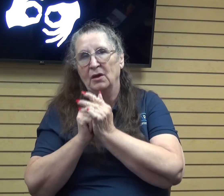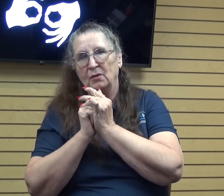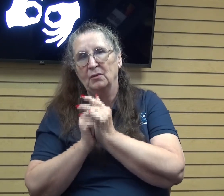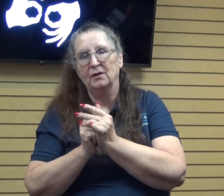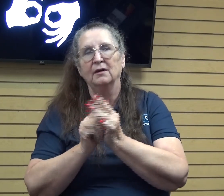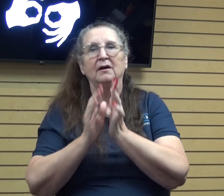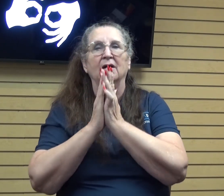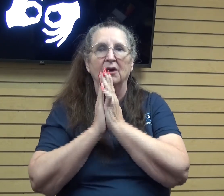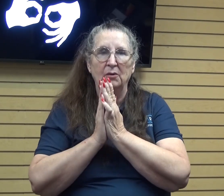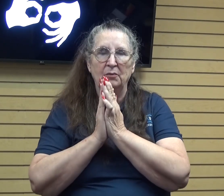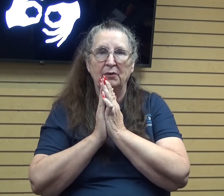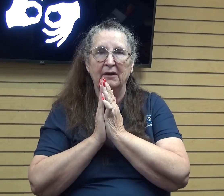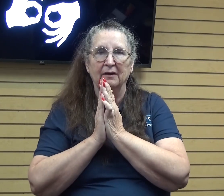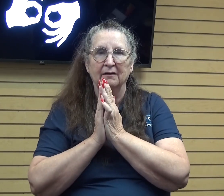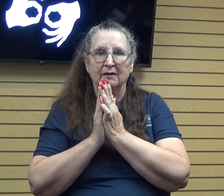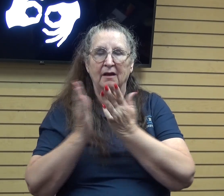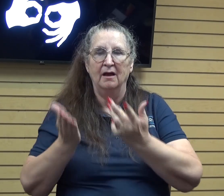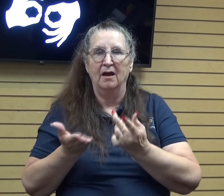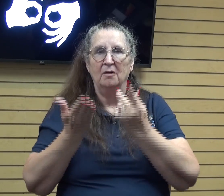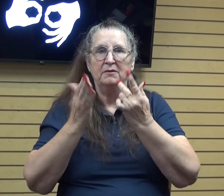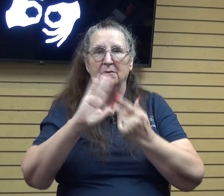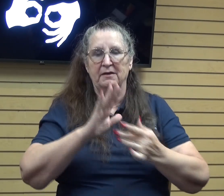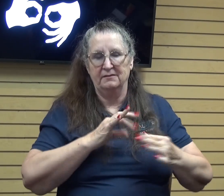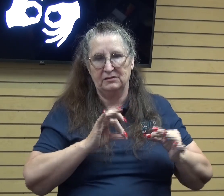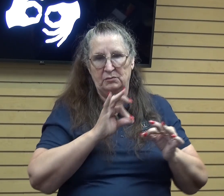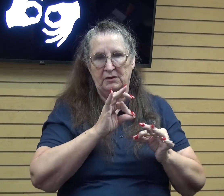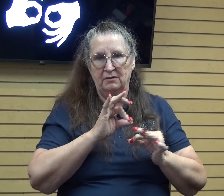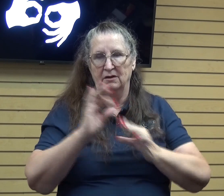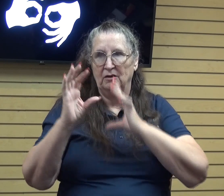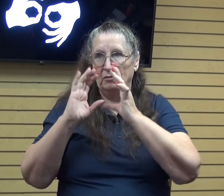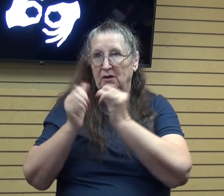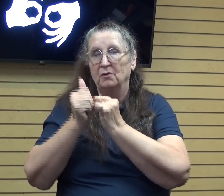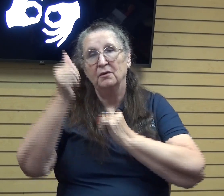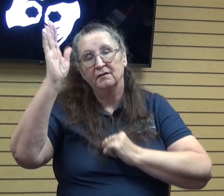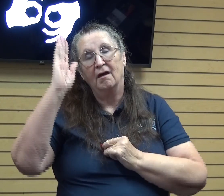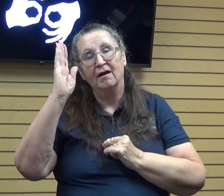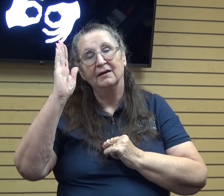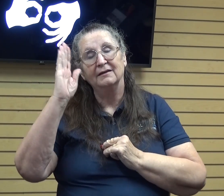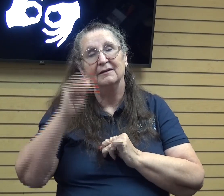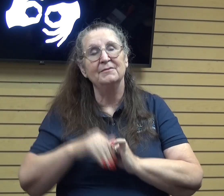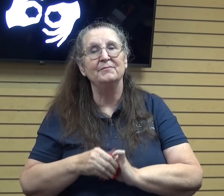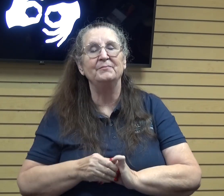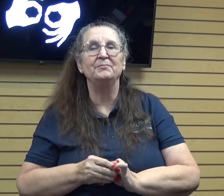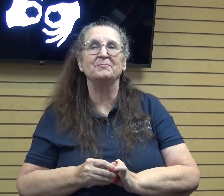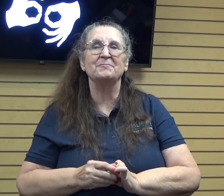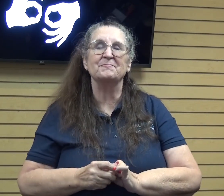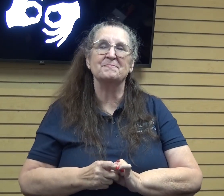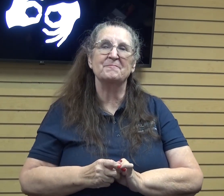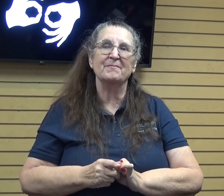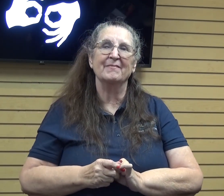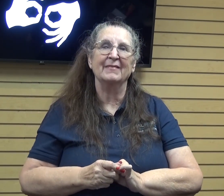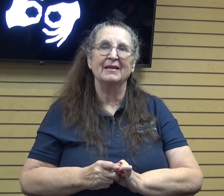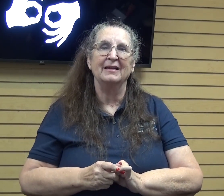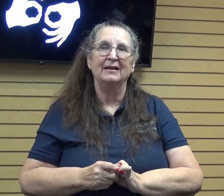to uplift his spirit or to communicate with God it's been really